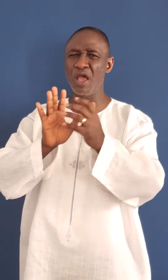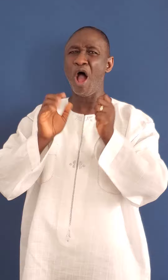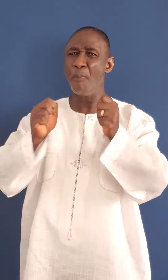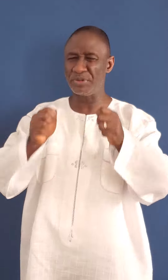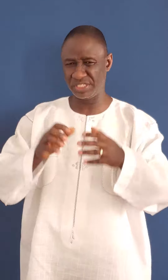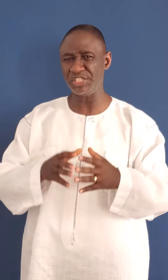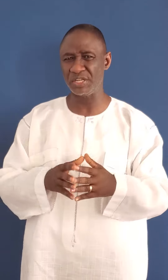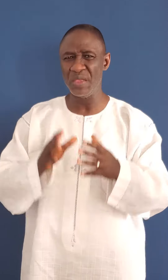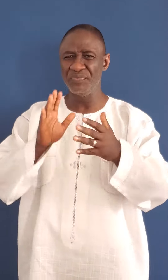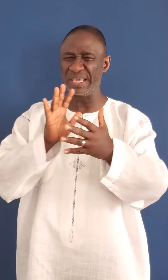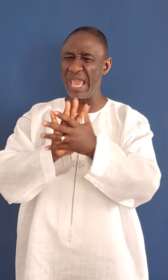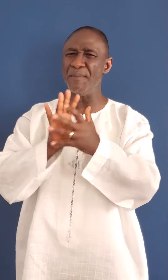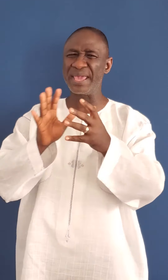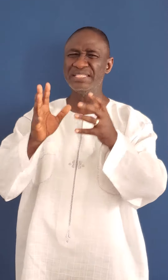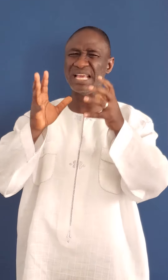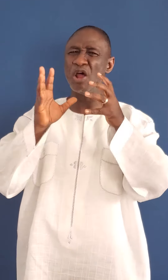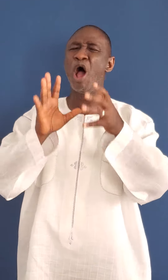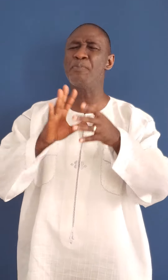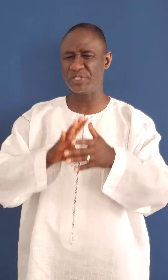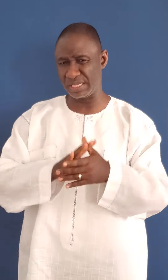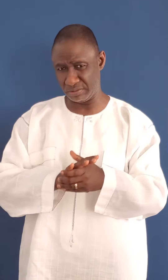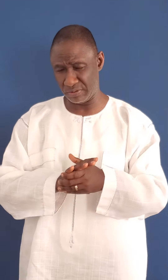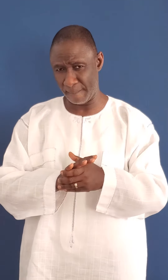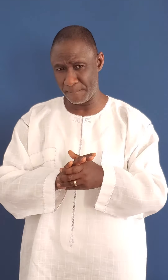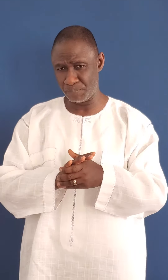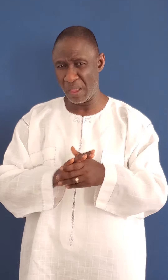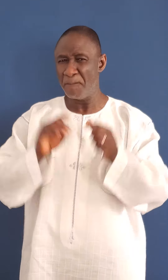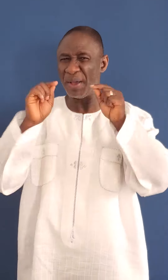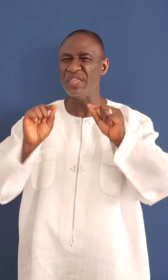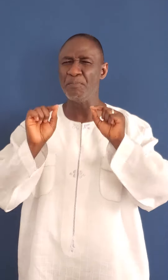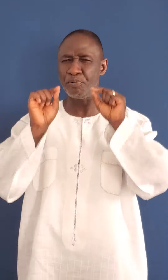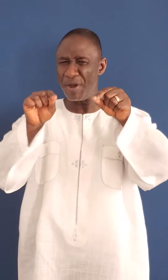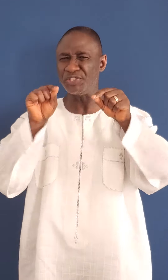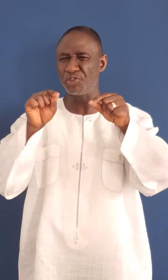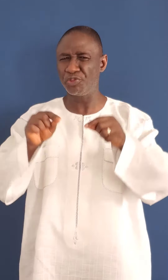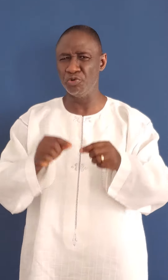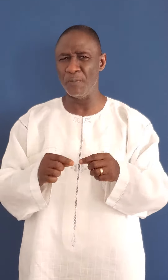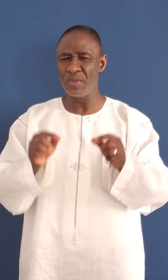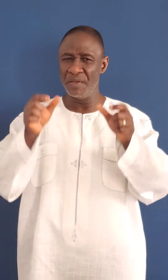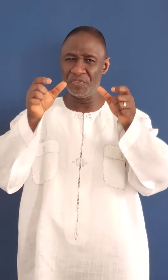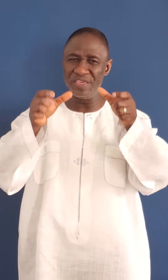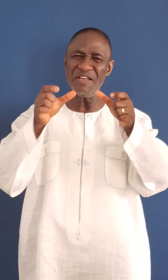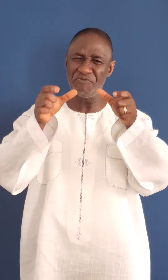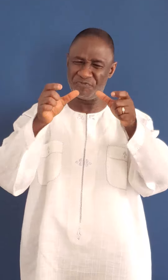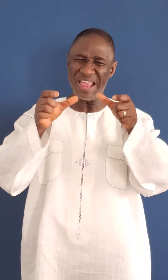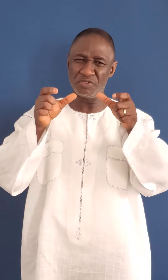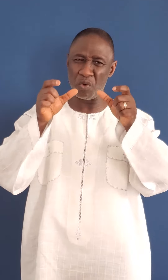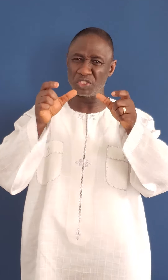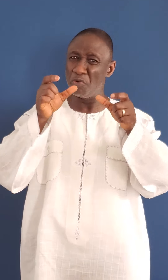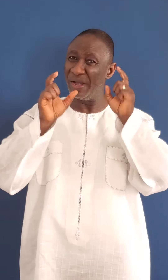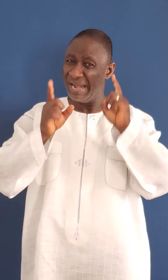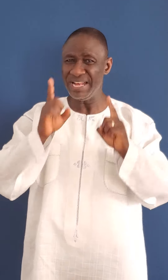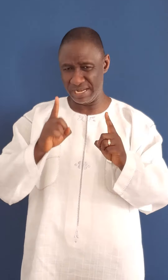opposition. They came against an obstacle. But they pressed through. Their faith was relentless.